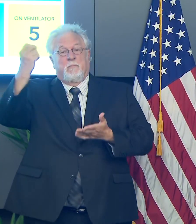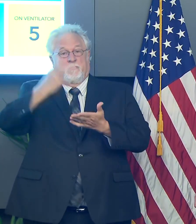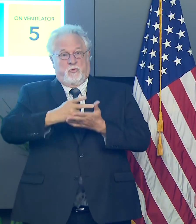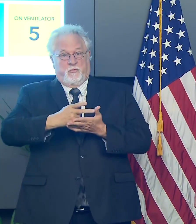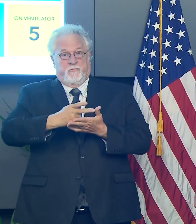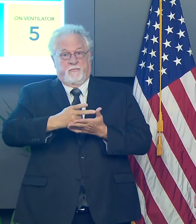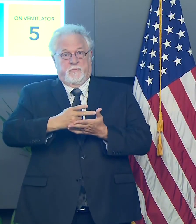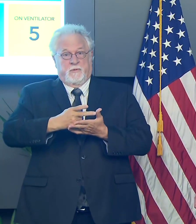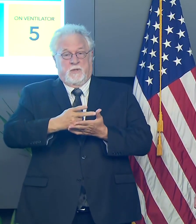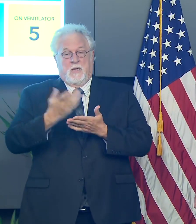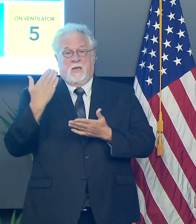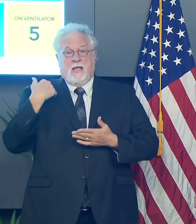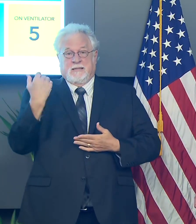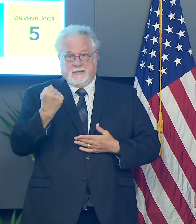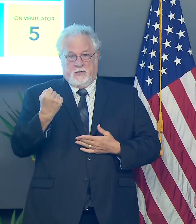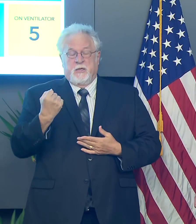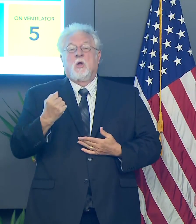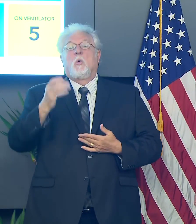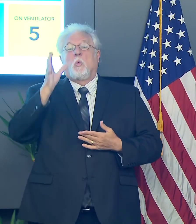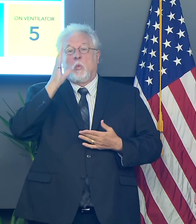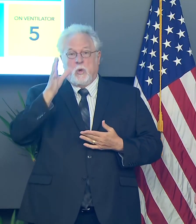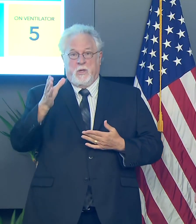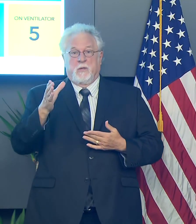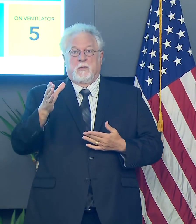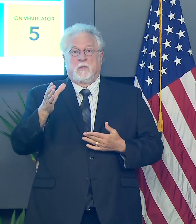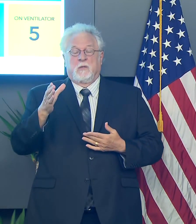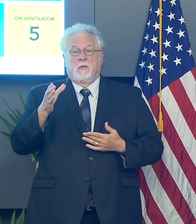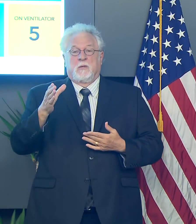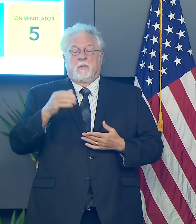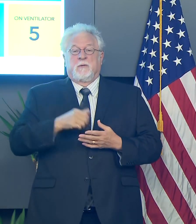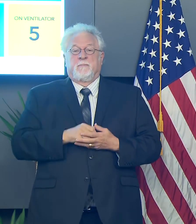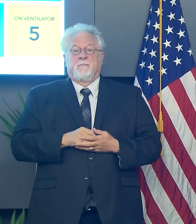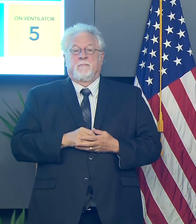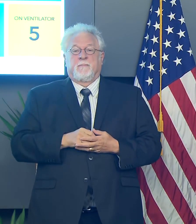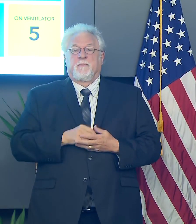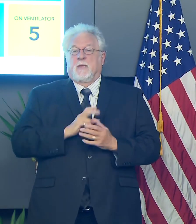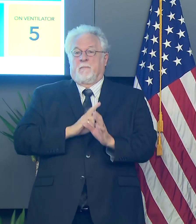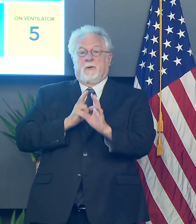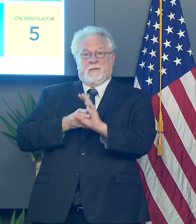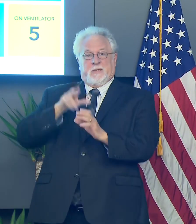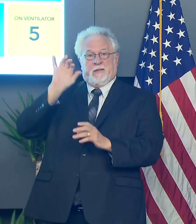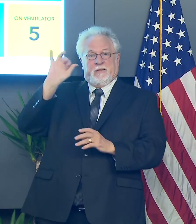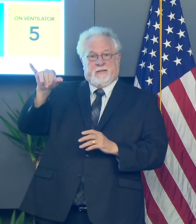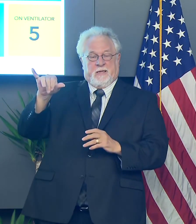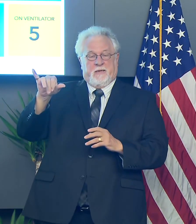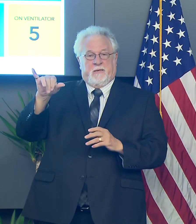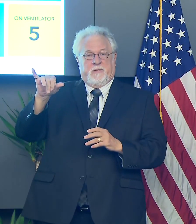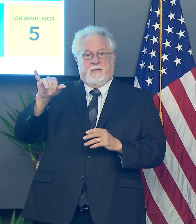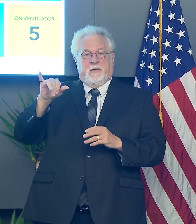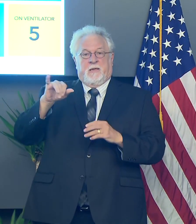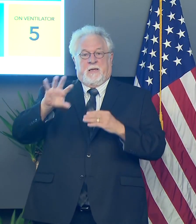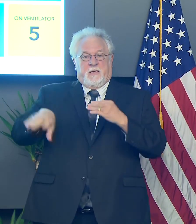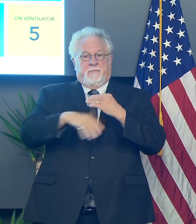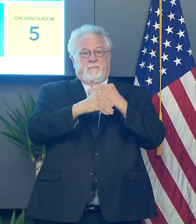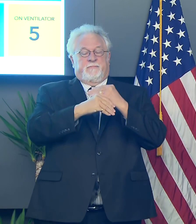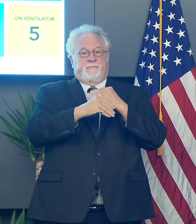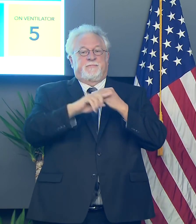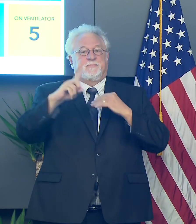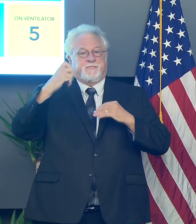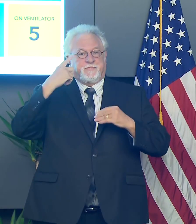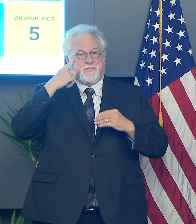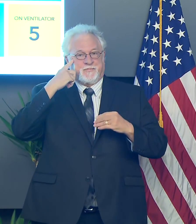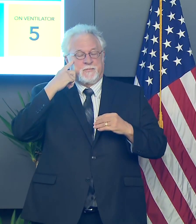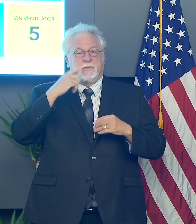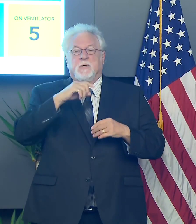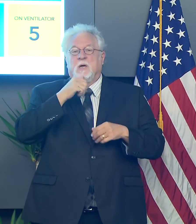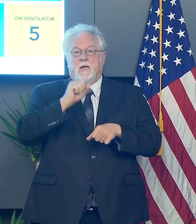approved, uh, last Saturday so we will be, um, participating in, in the enhanced federal, uh,